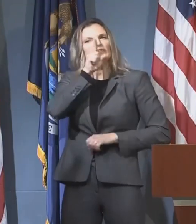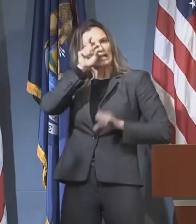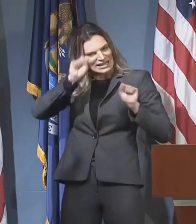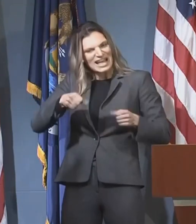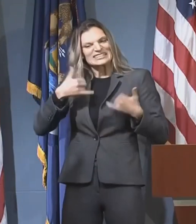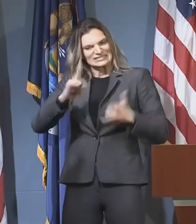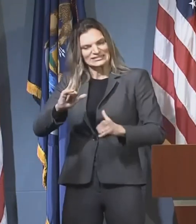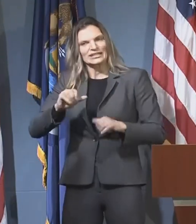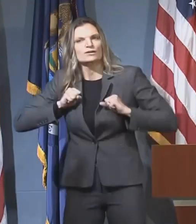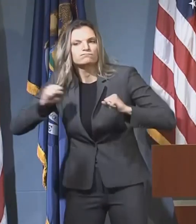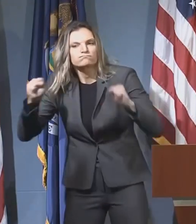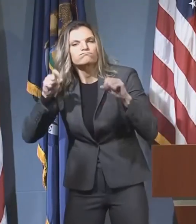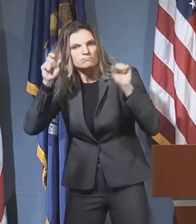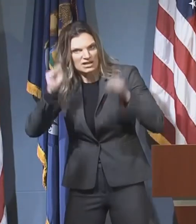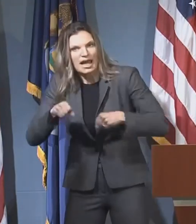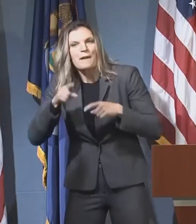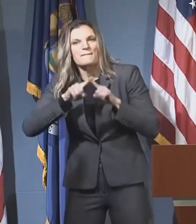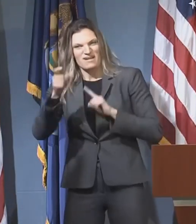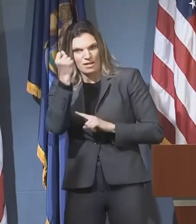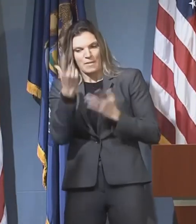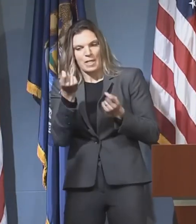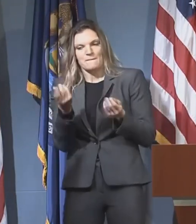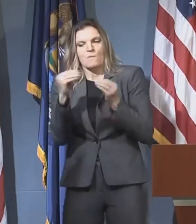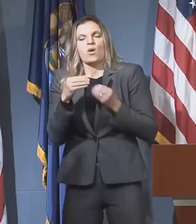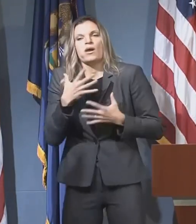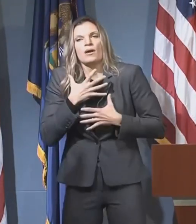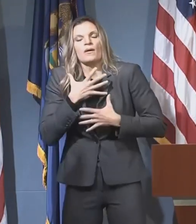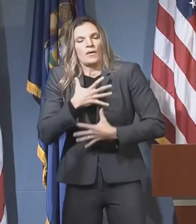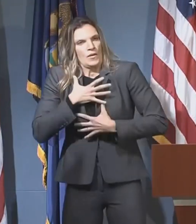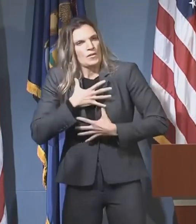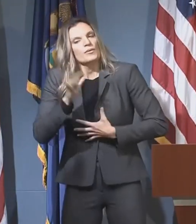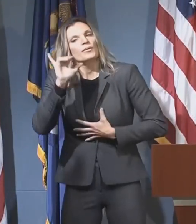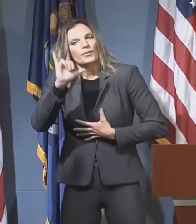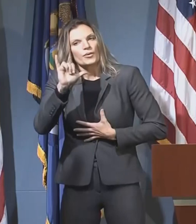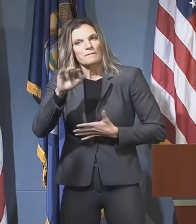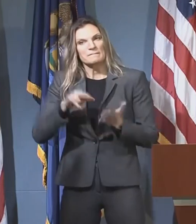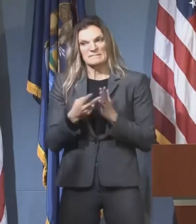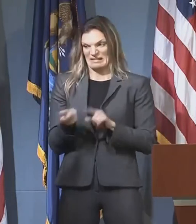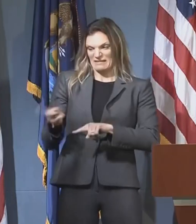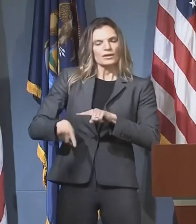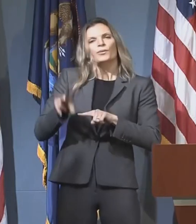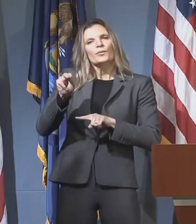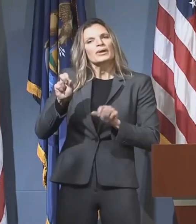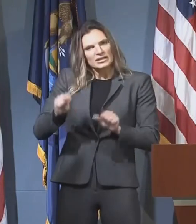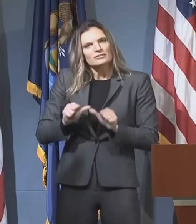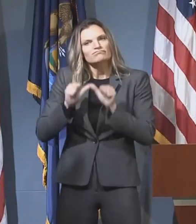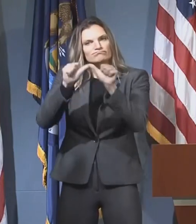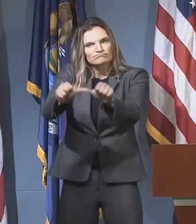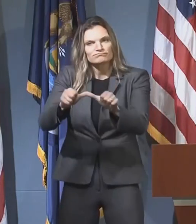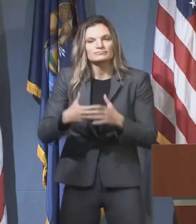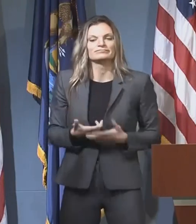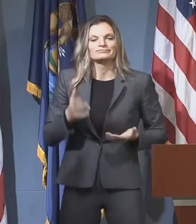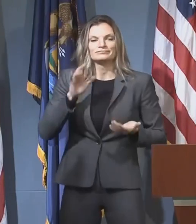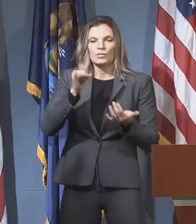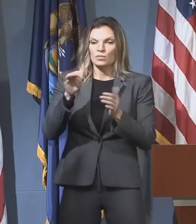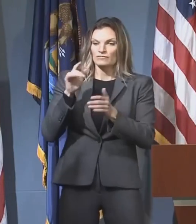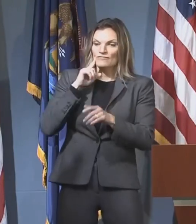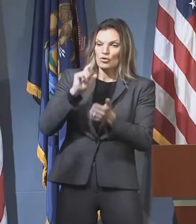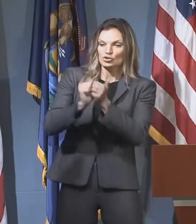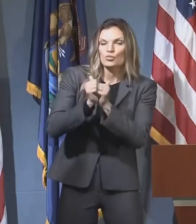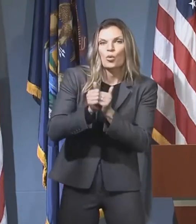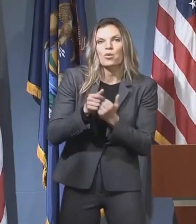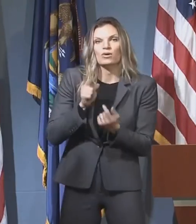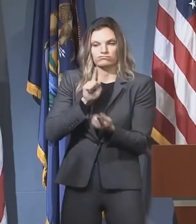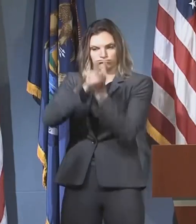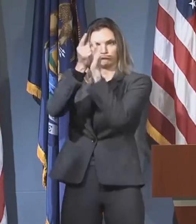unfortunately, at this time. But for contact sports, it is recommended, given where we are with COVID-19 cases across the state, it is recommended to